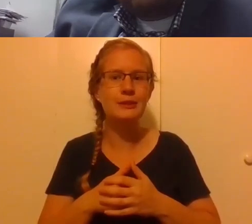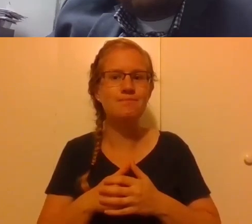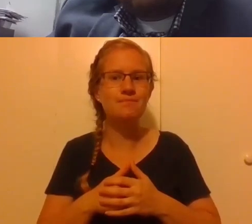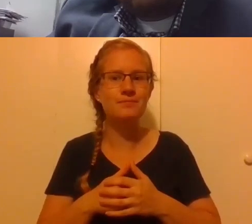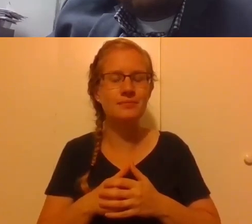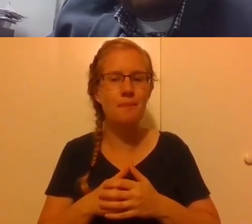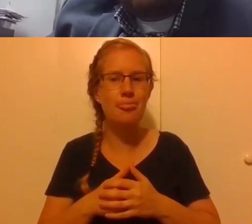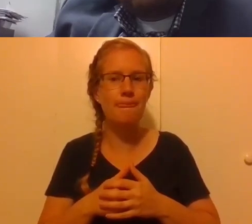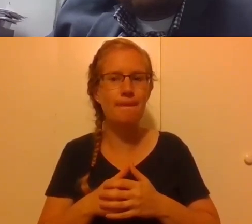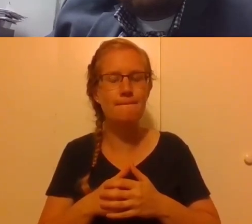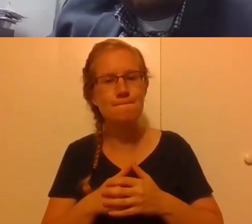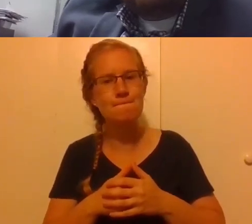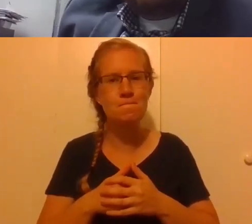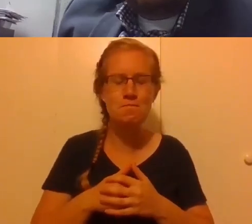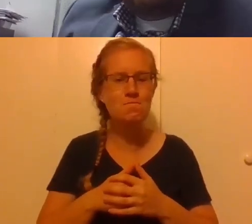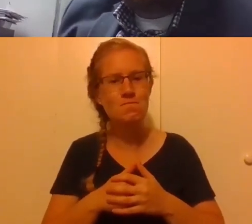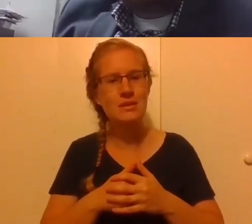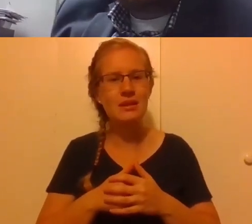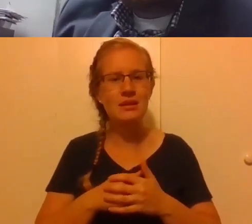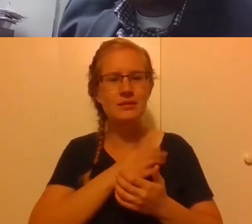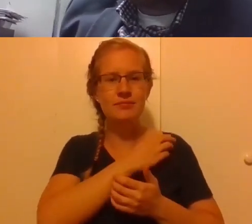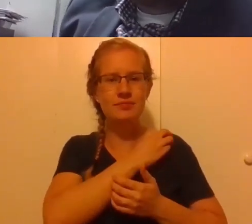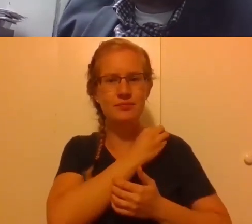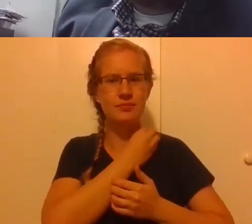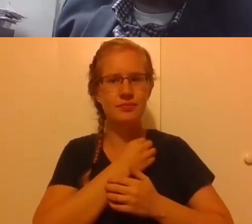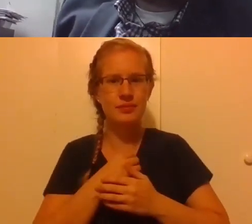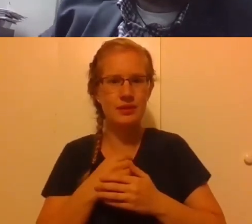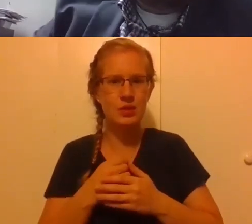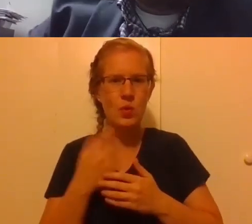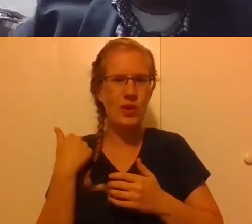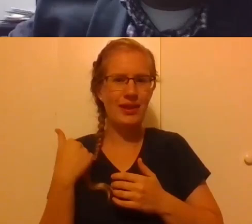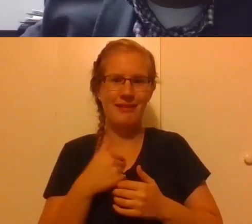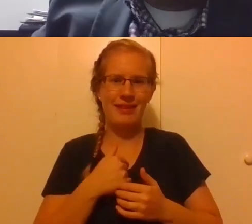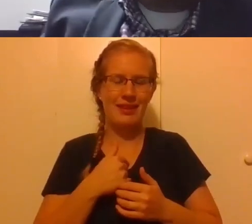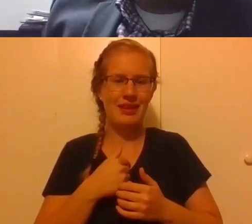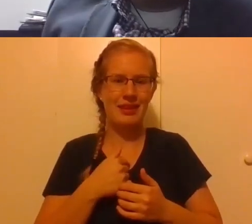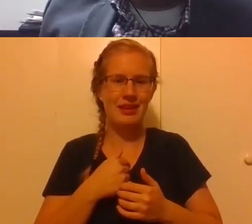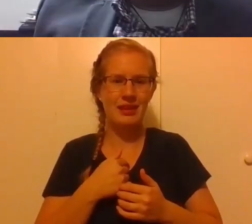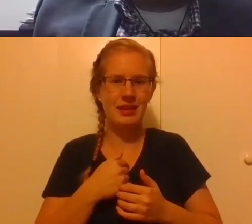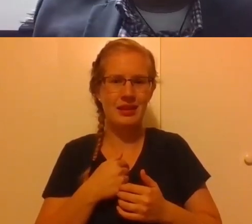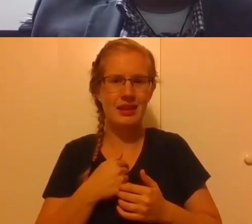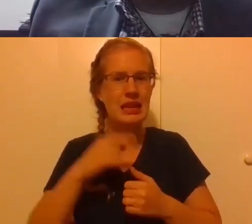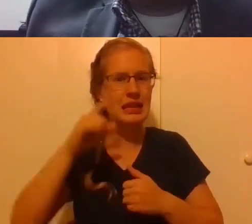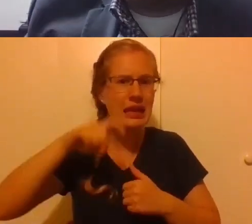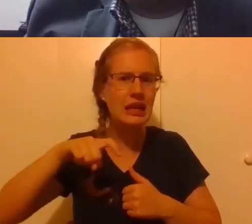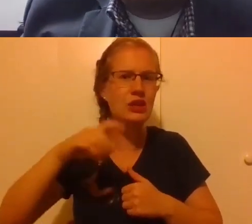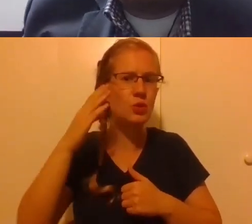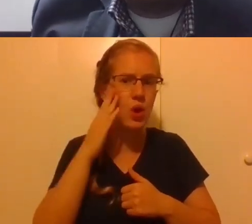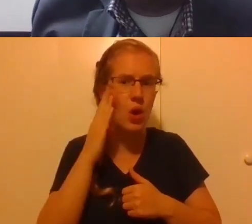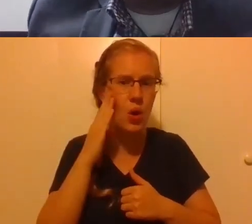in many ways, we simply need to know that